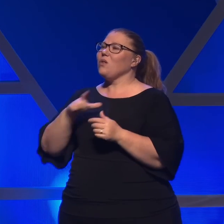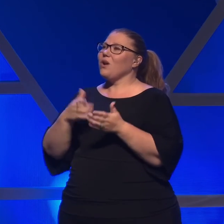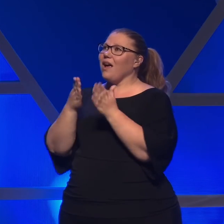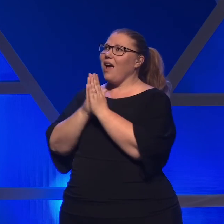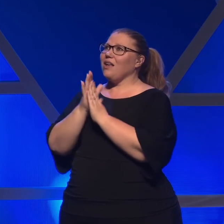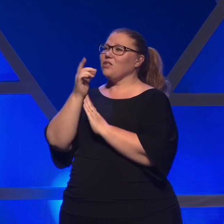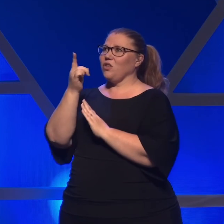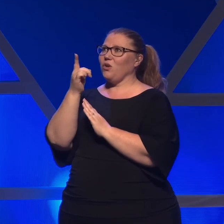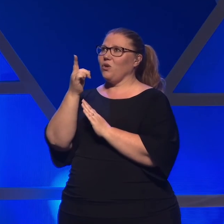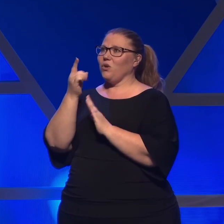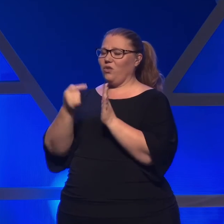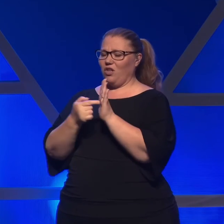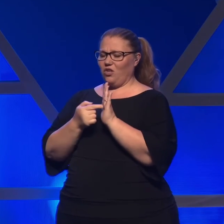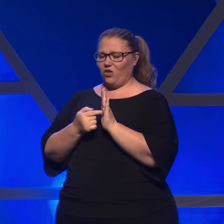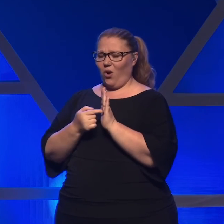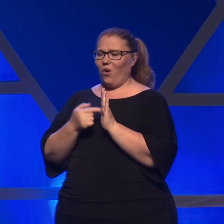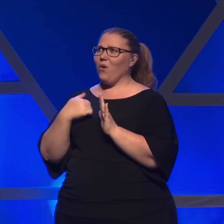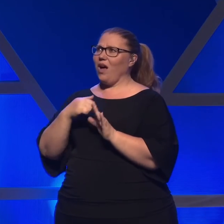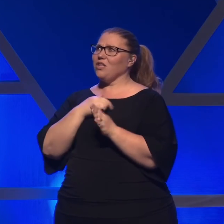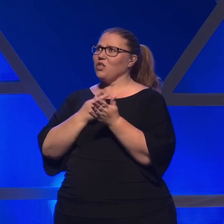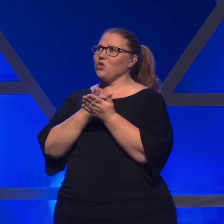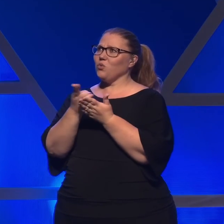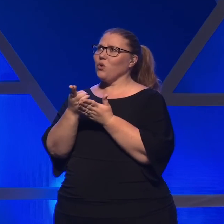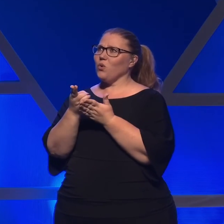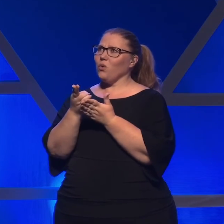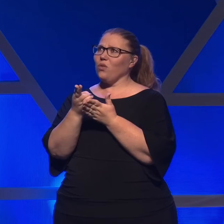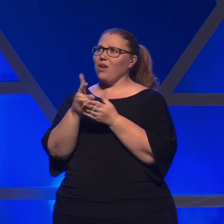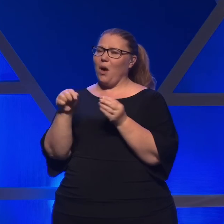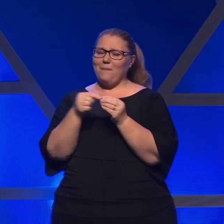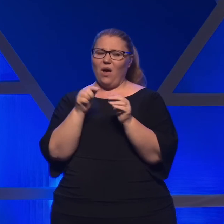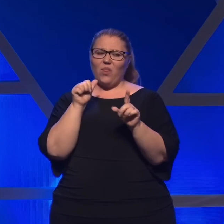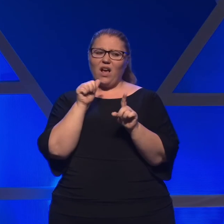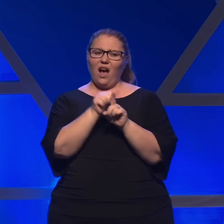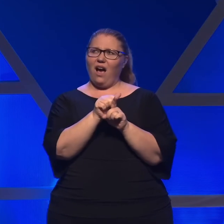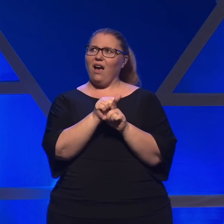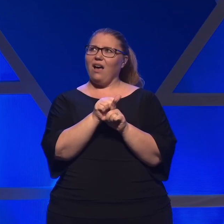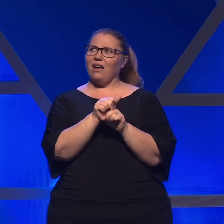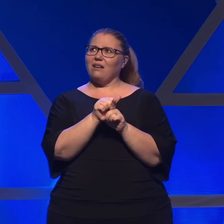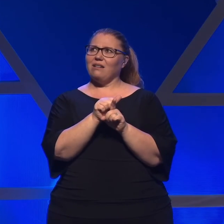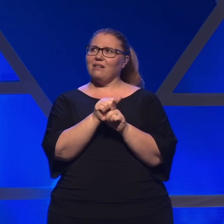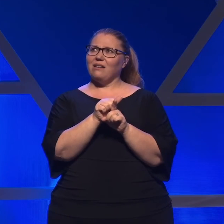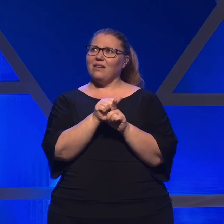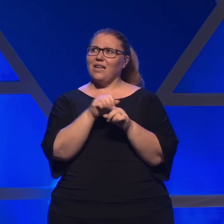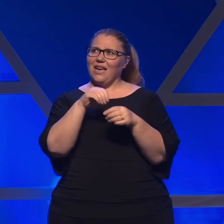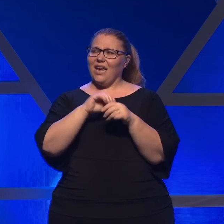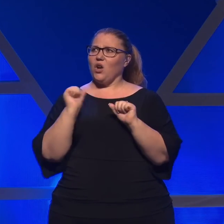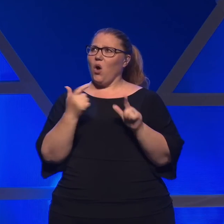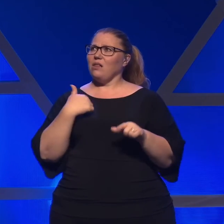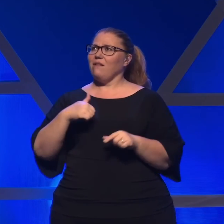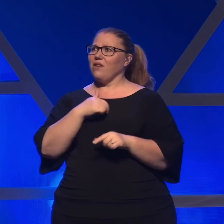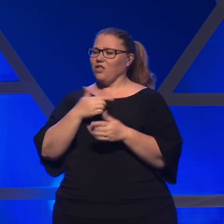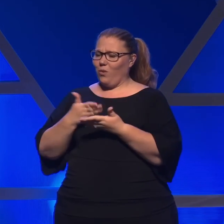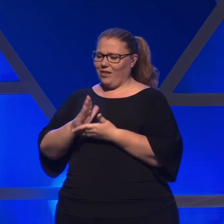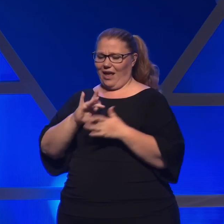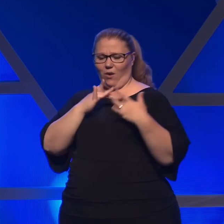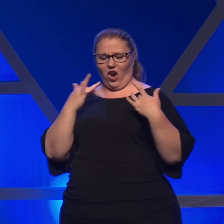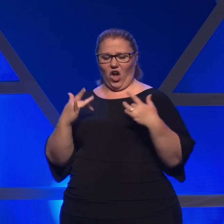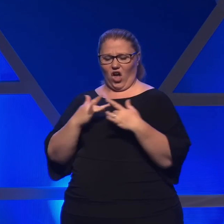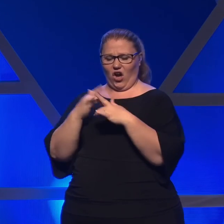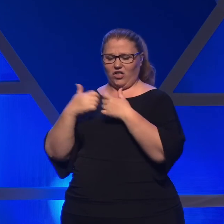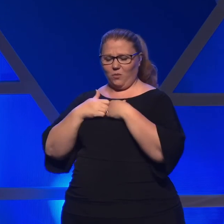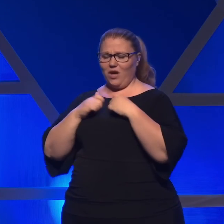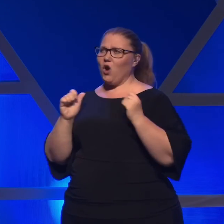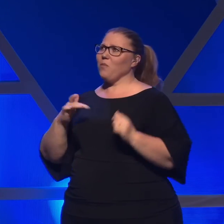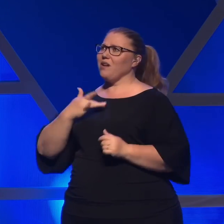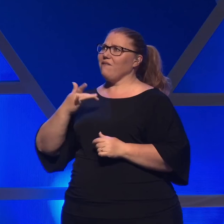you reveal the truth of the con to each and every one of us, that you allow our hearts to be open and